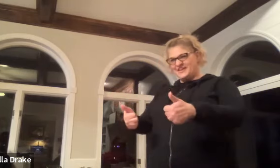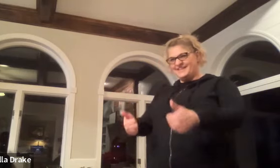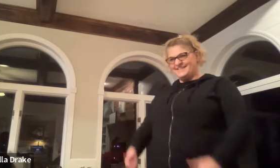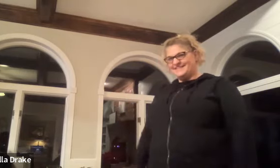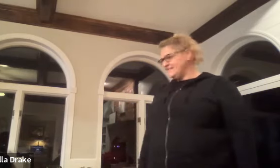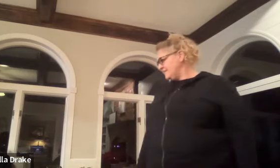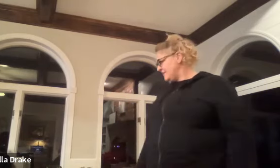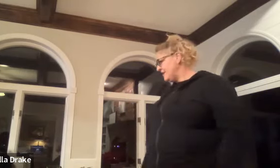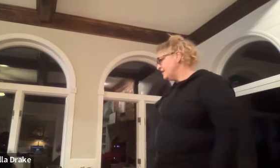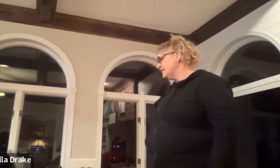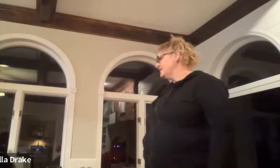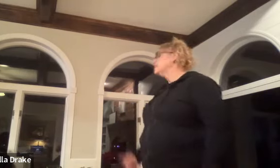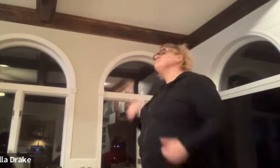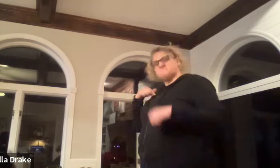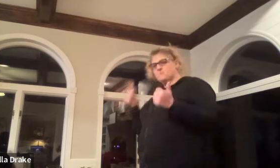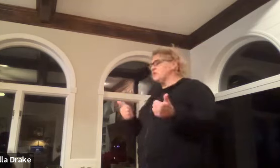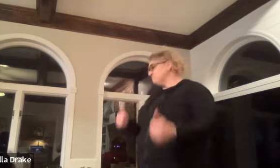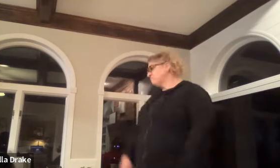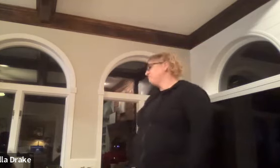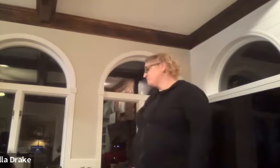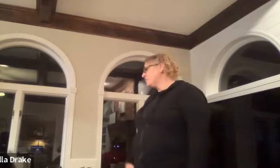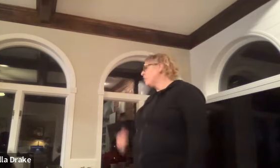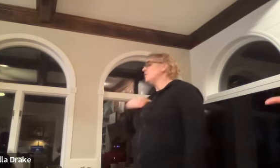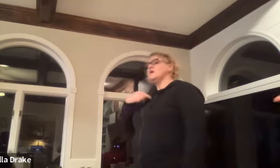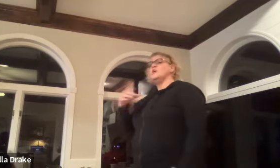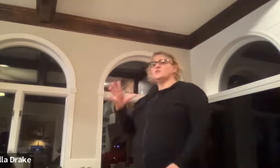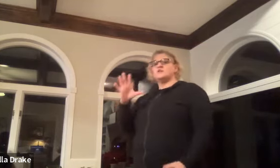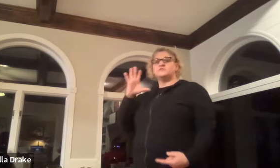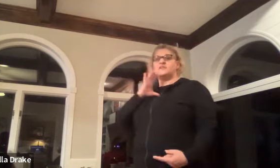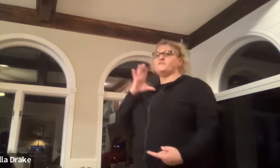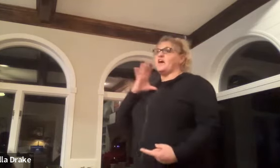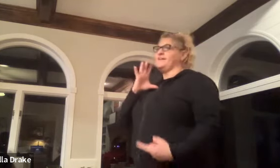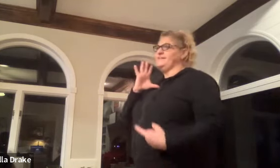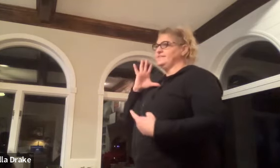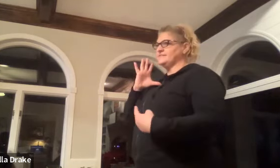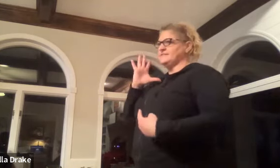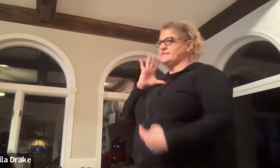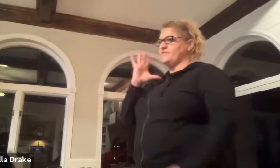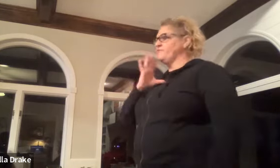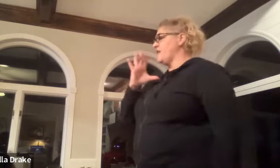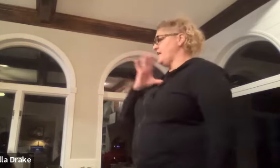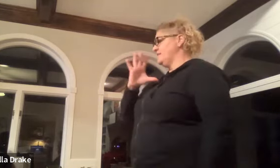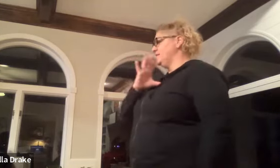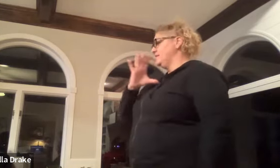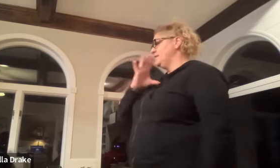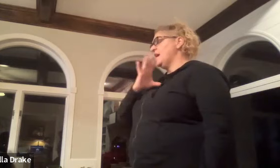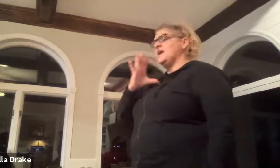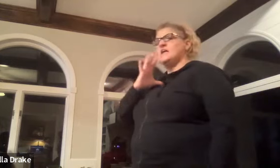so would you say i'm good i'm good or you could also say fine this is a sign for fine oh